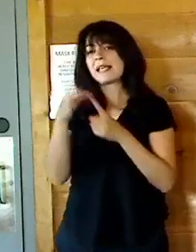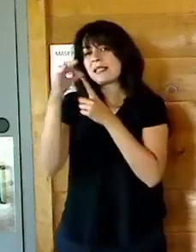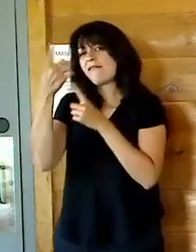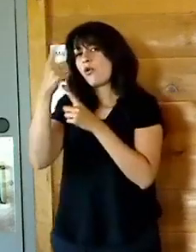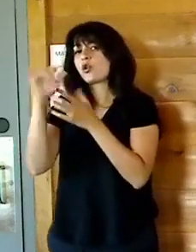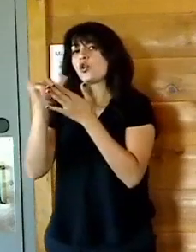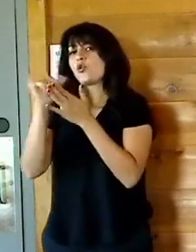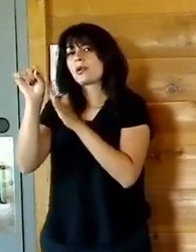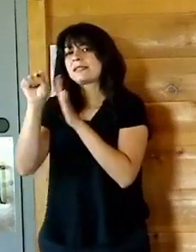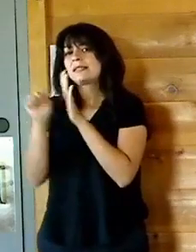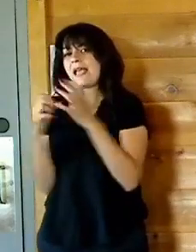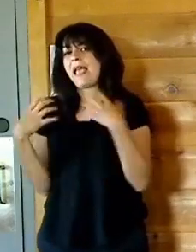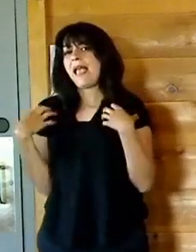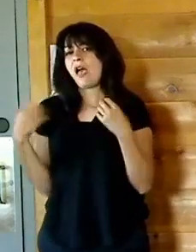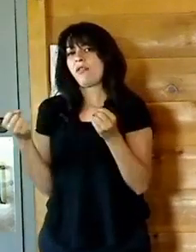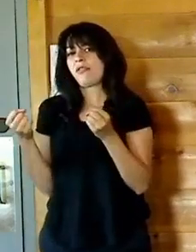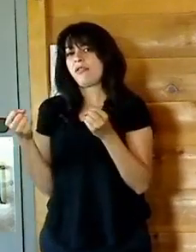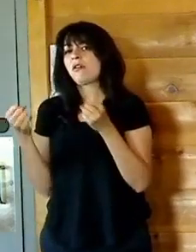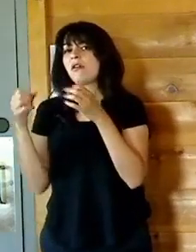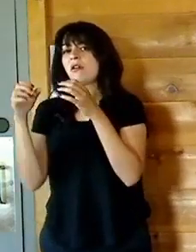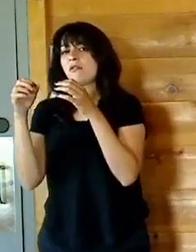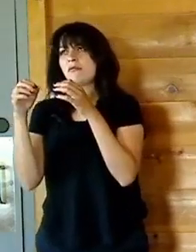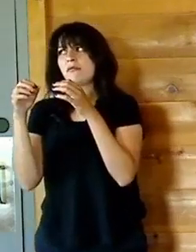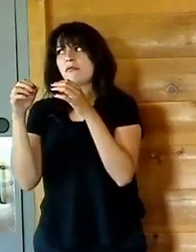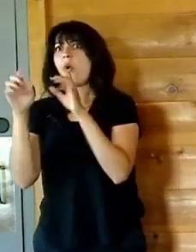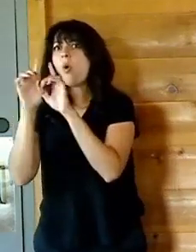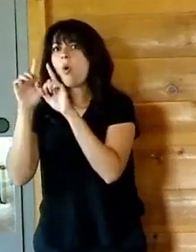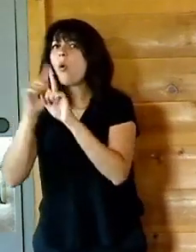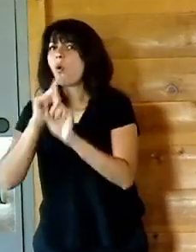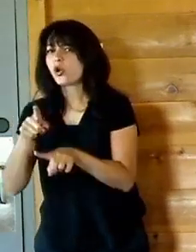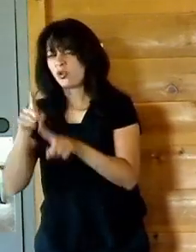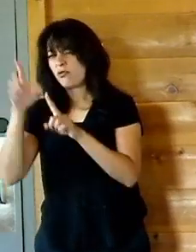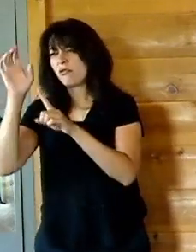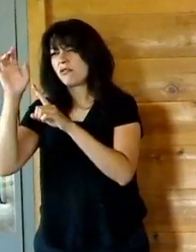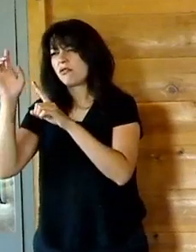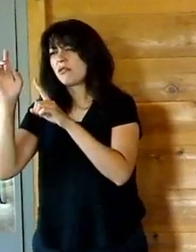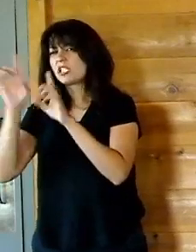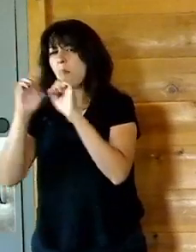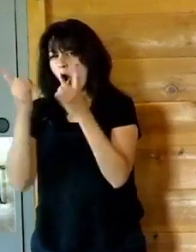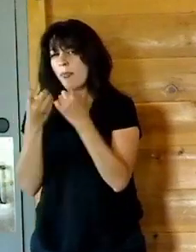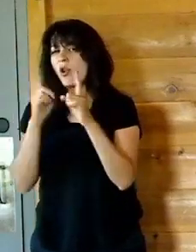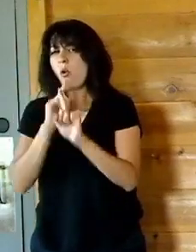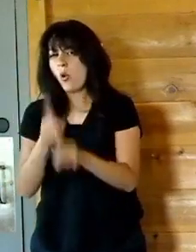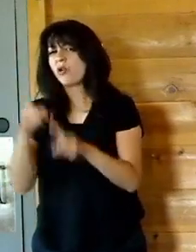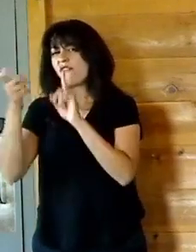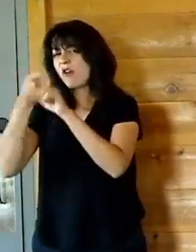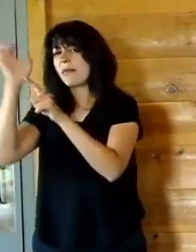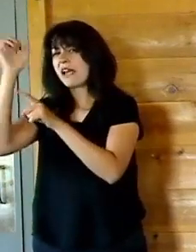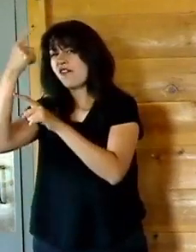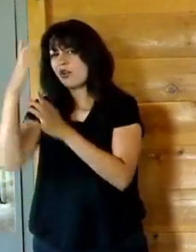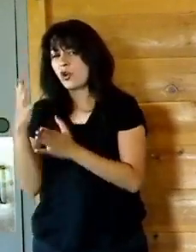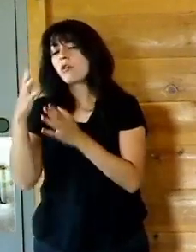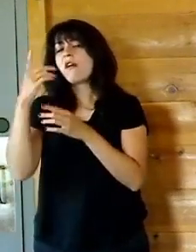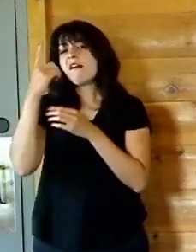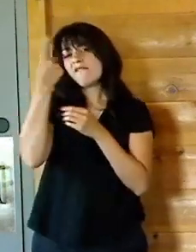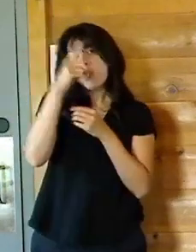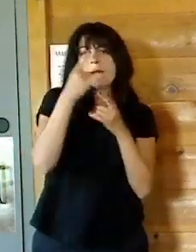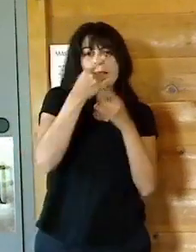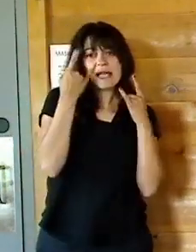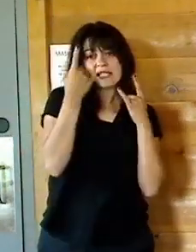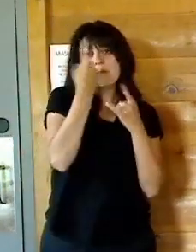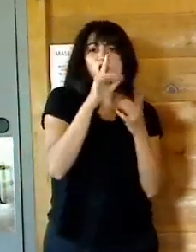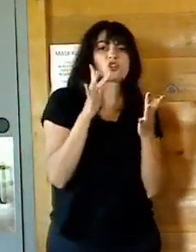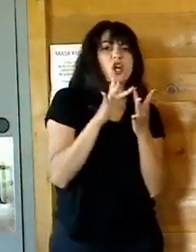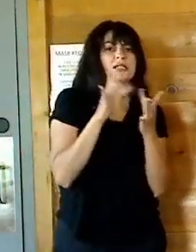Department order at the governor's direction on masks for school settings and a few other areas. But you should communicate with your